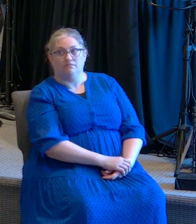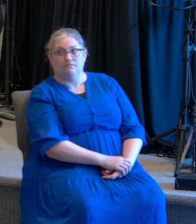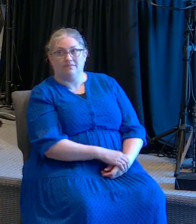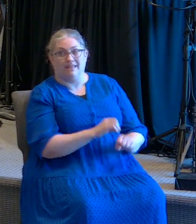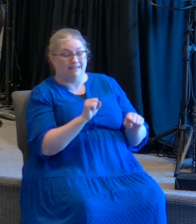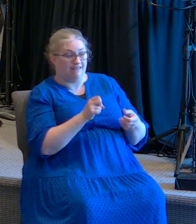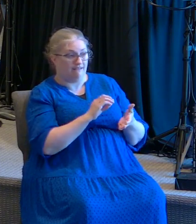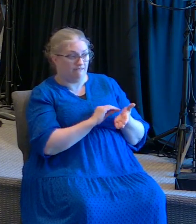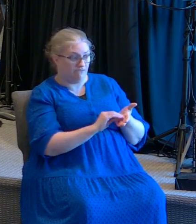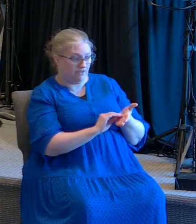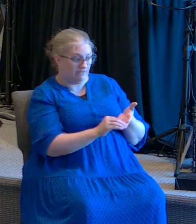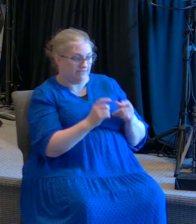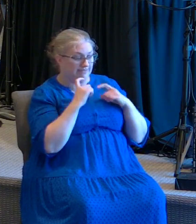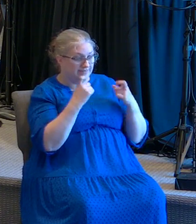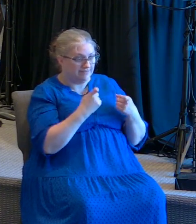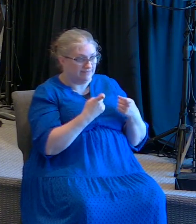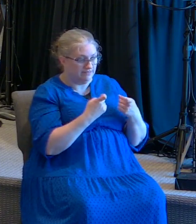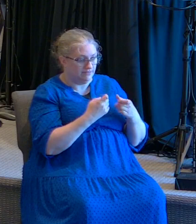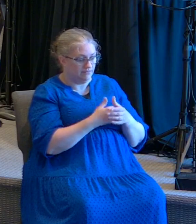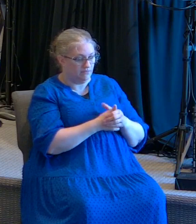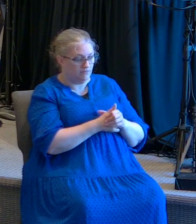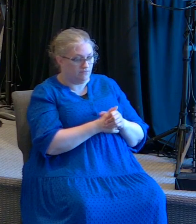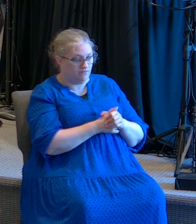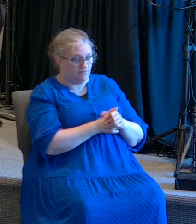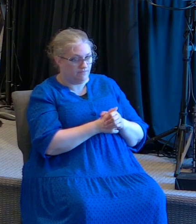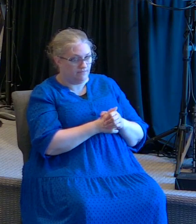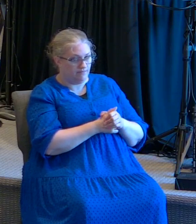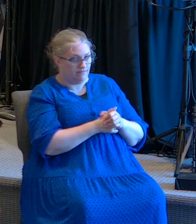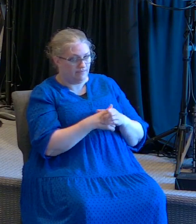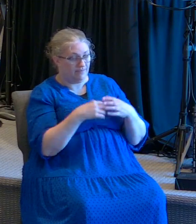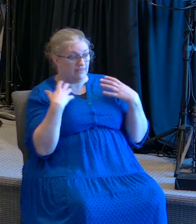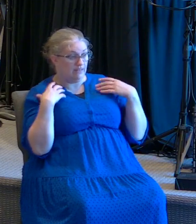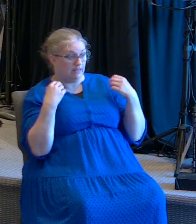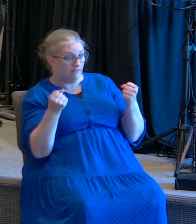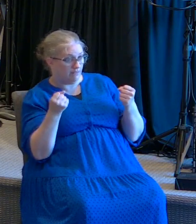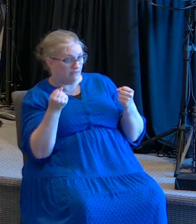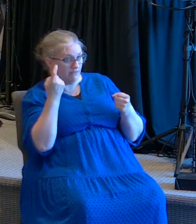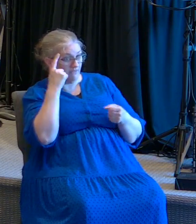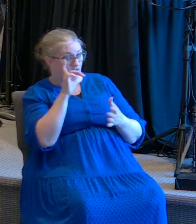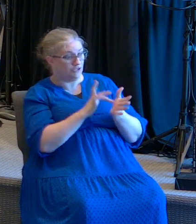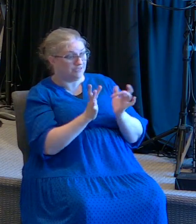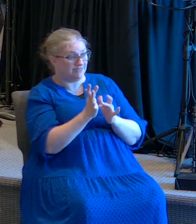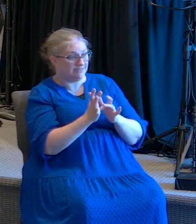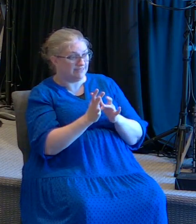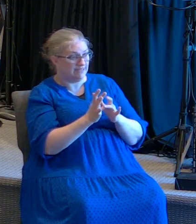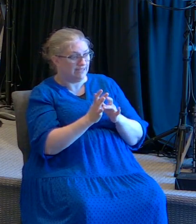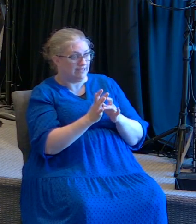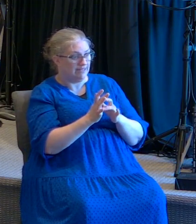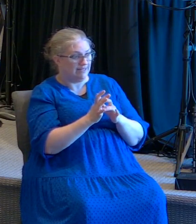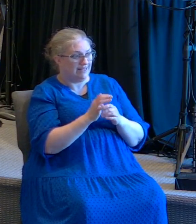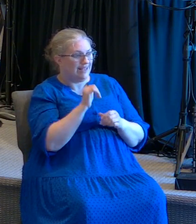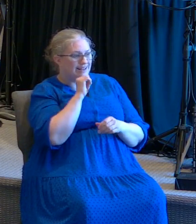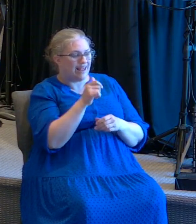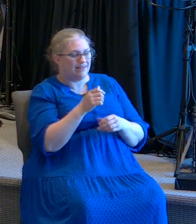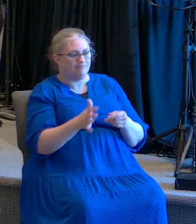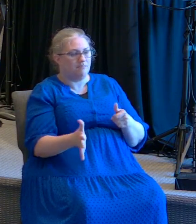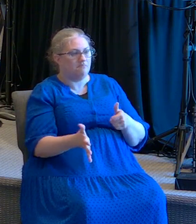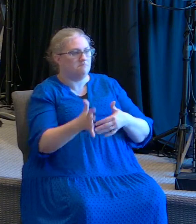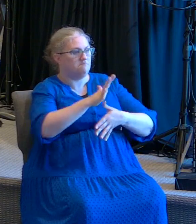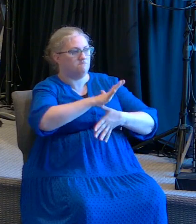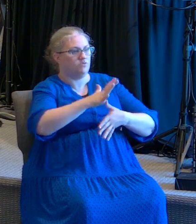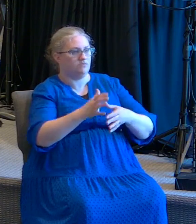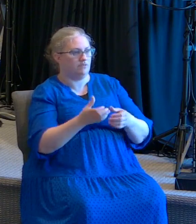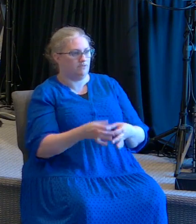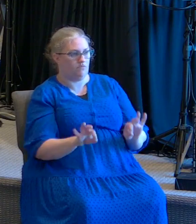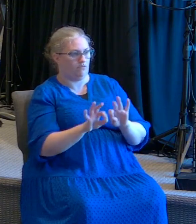sano. So the healing to Jesus was actually secondary. Y pareciera que la